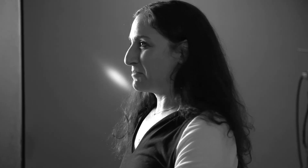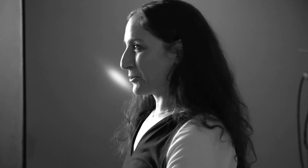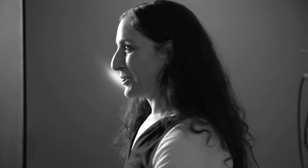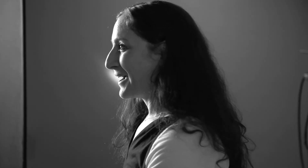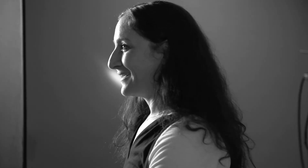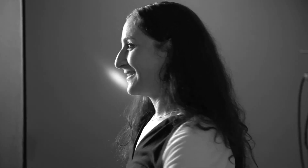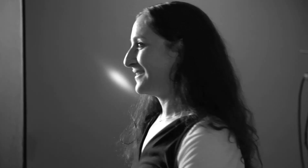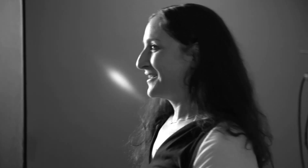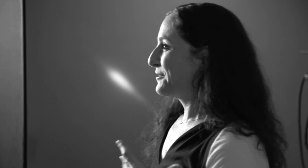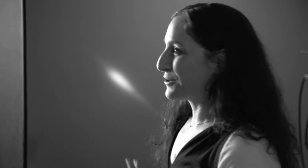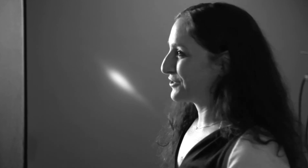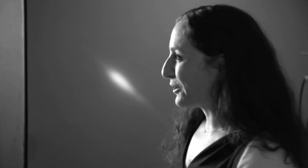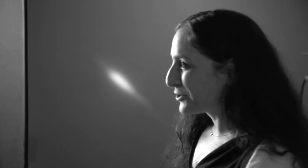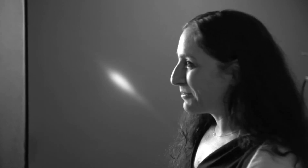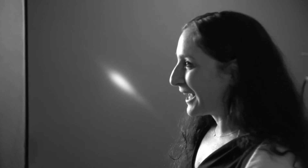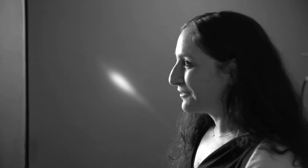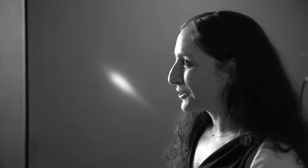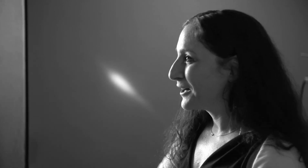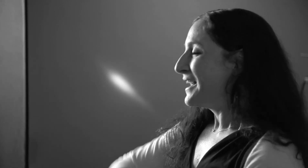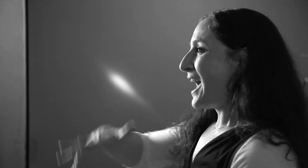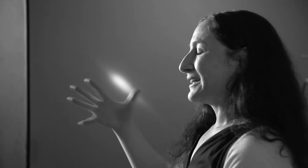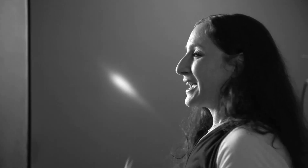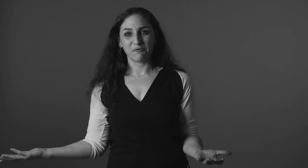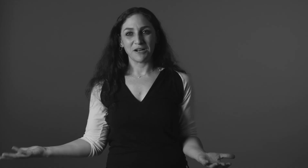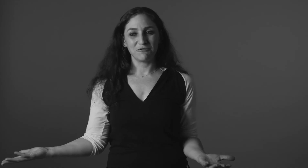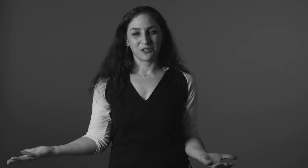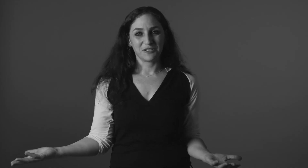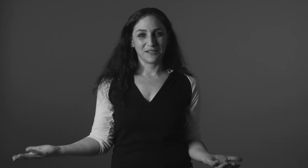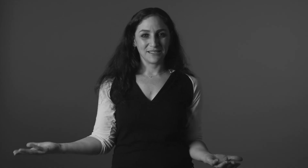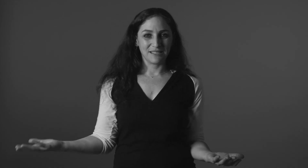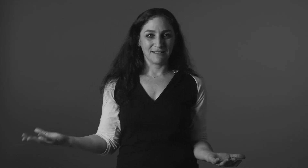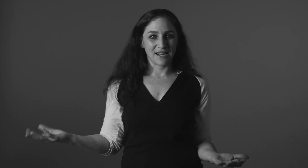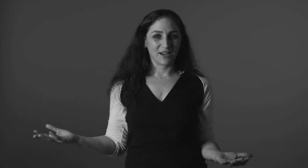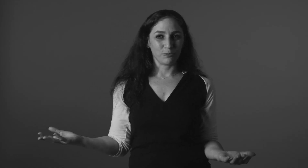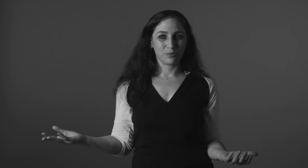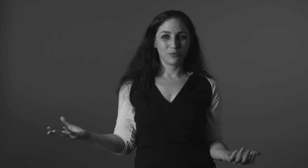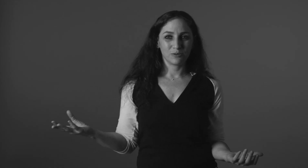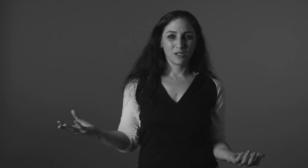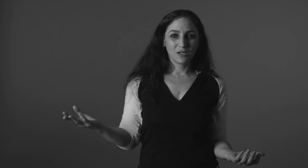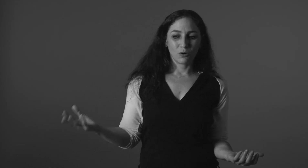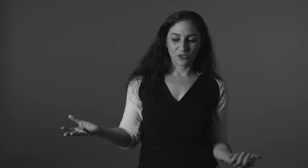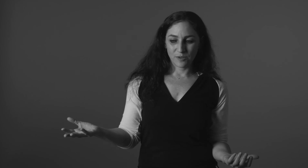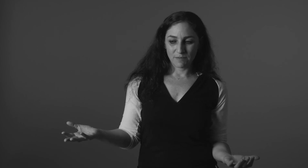borderline or dysfunctional behavior and like when you start to get help or treatment.